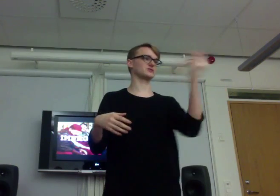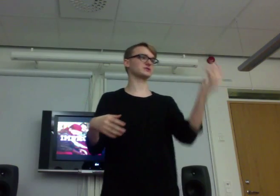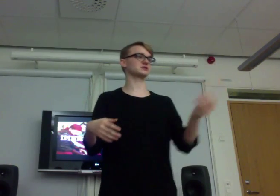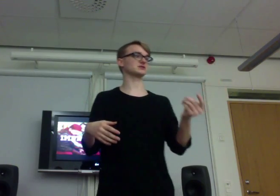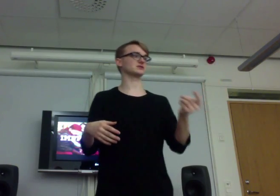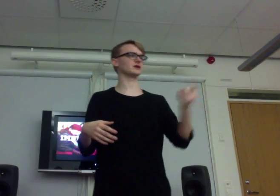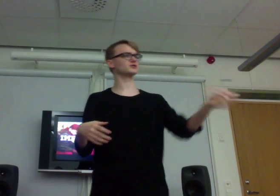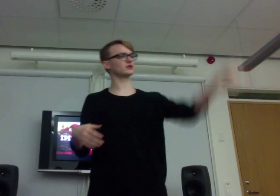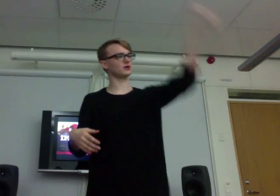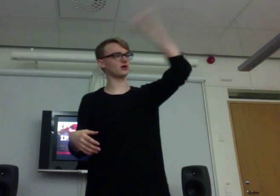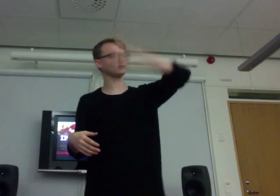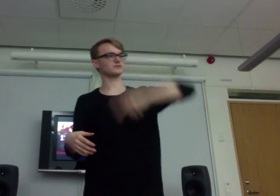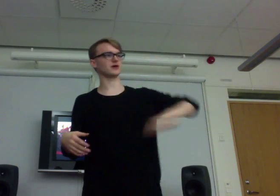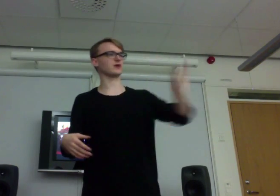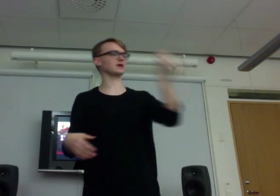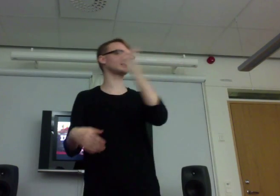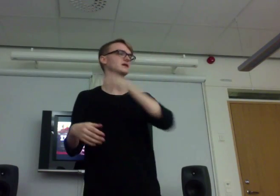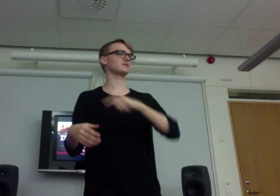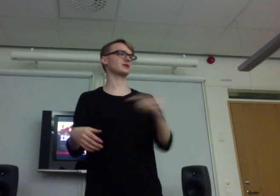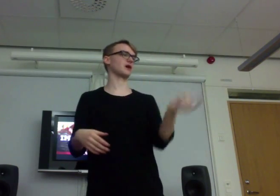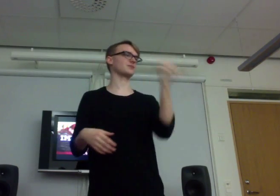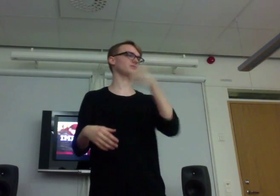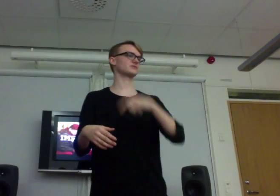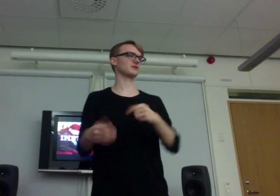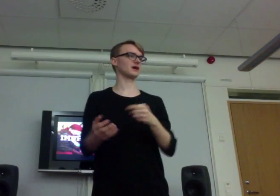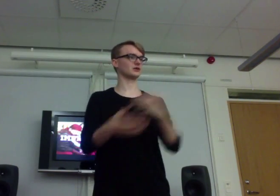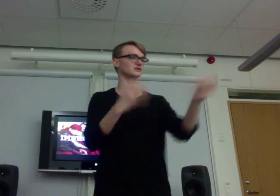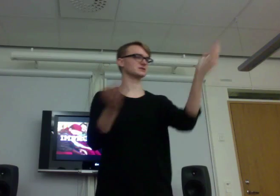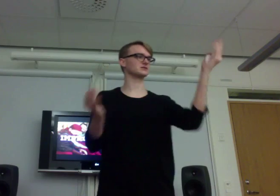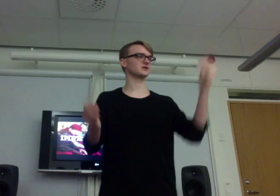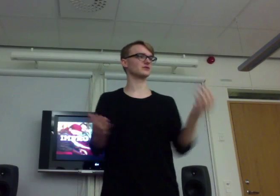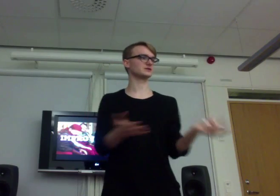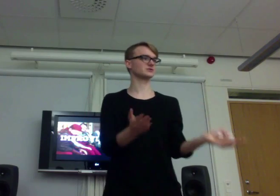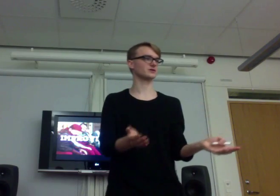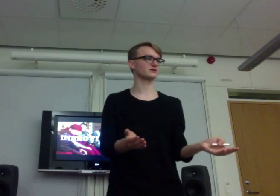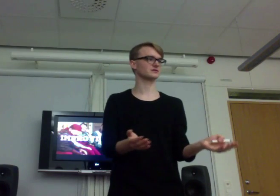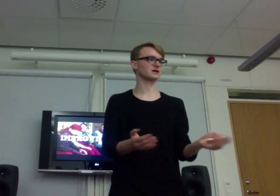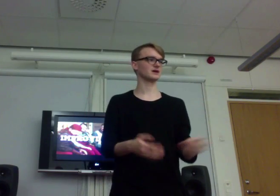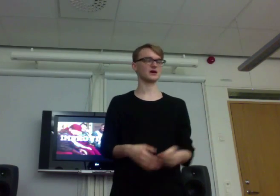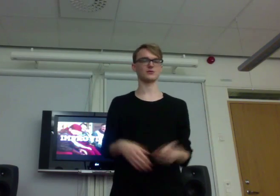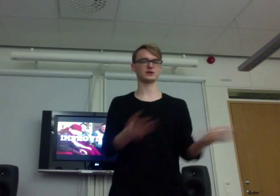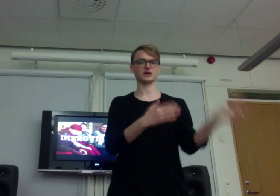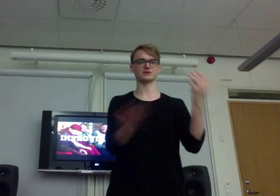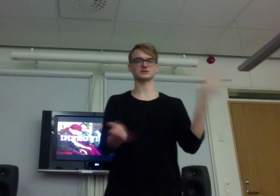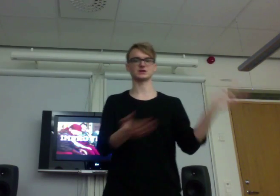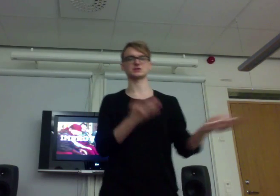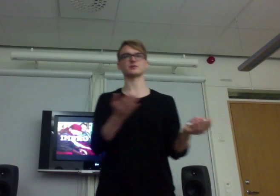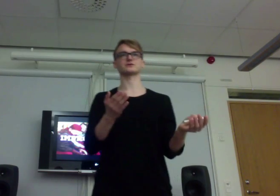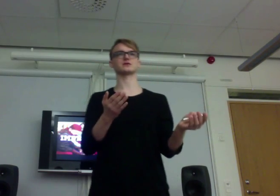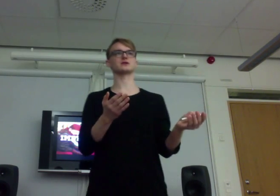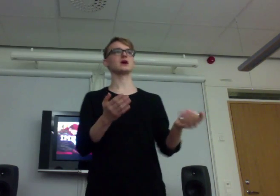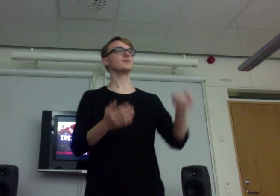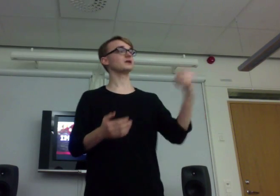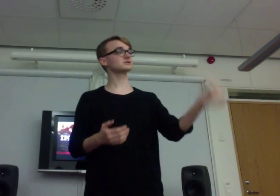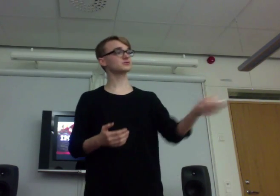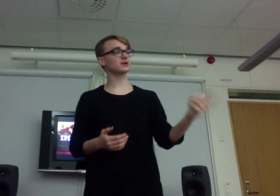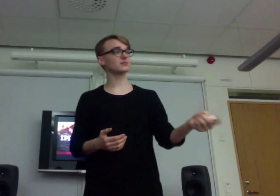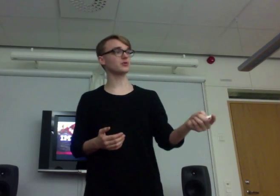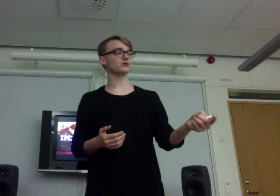magician. And you can directly pick up and continue on that story. And we can have a discussion about that. But it's really important.